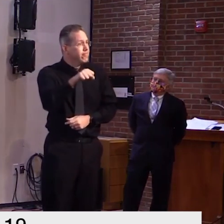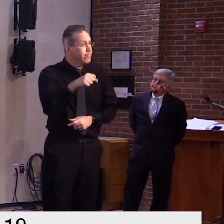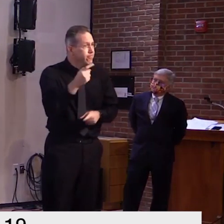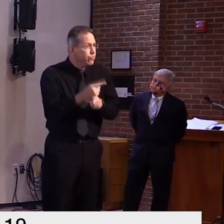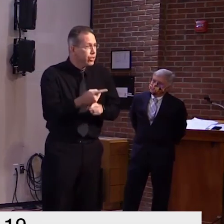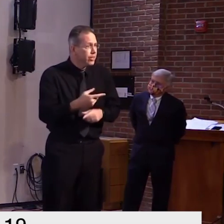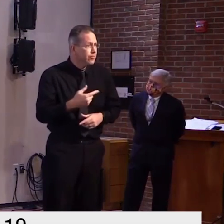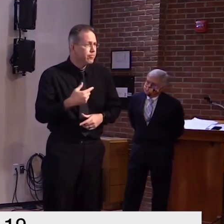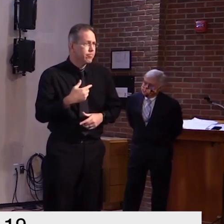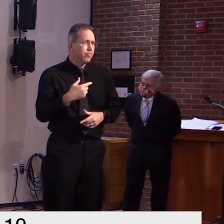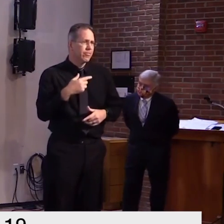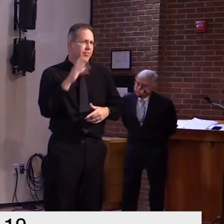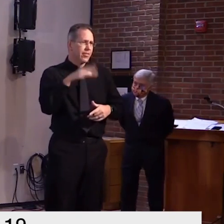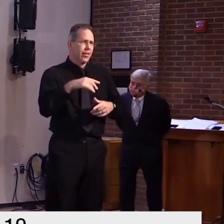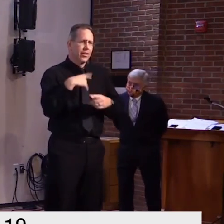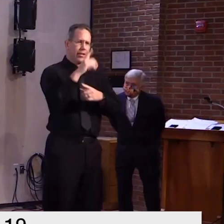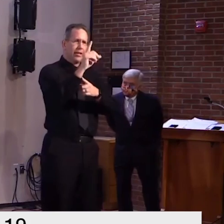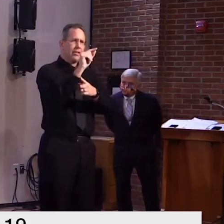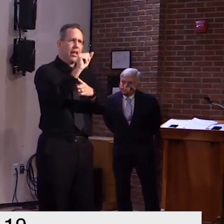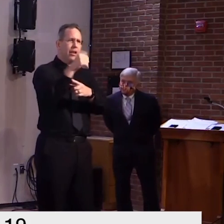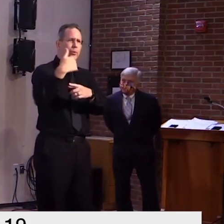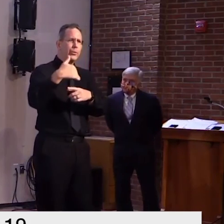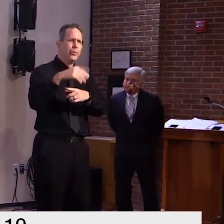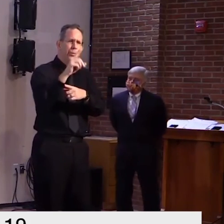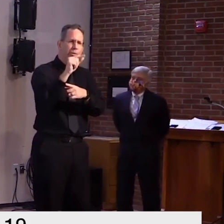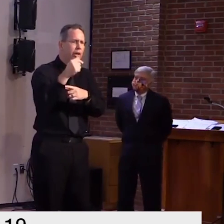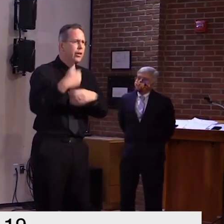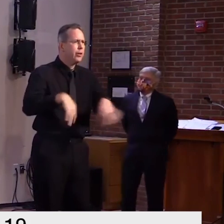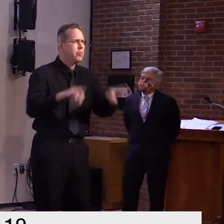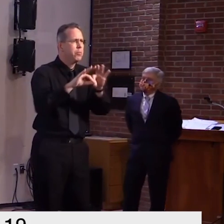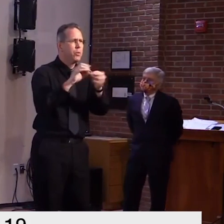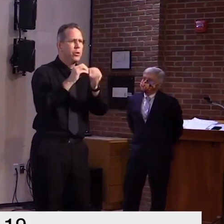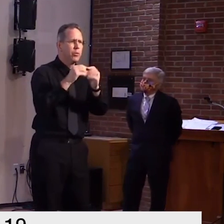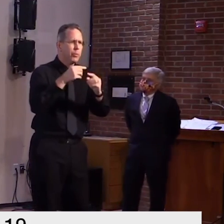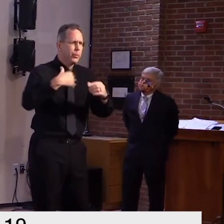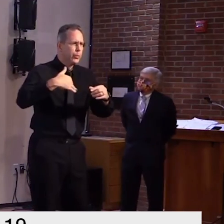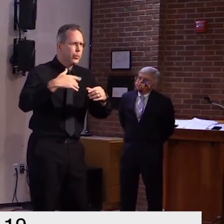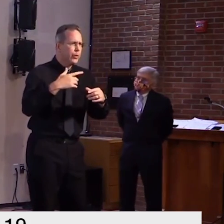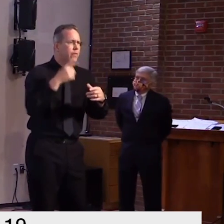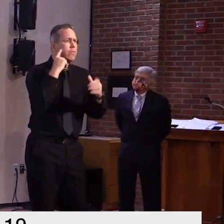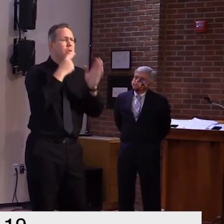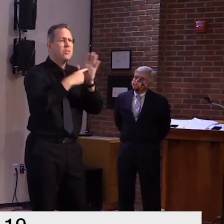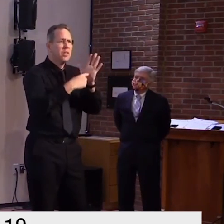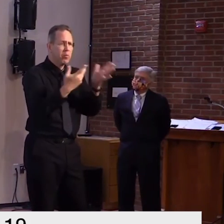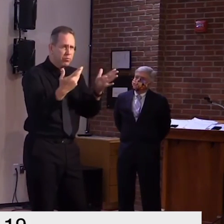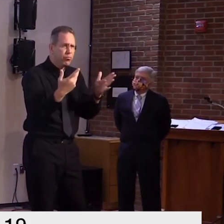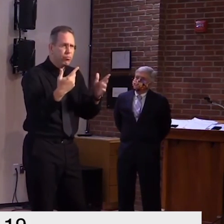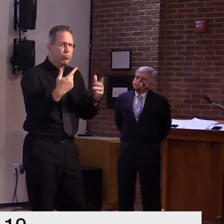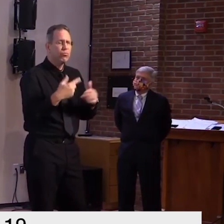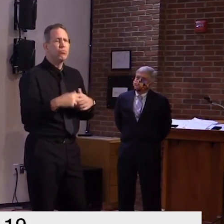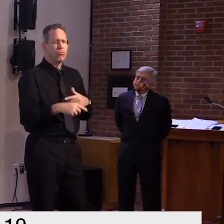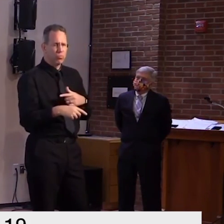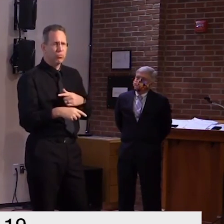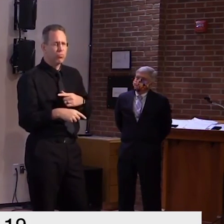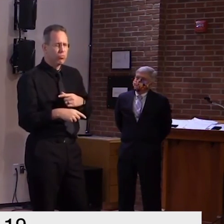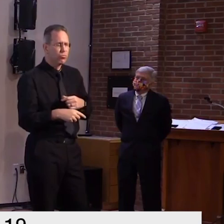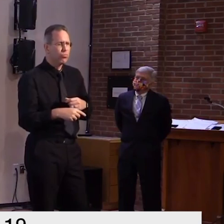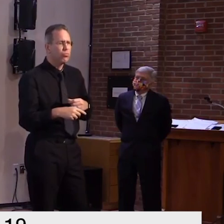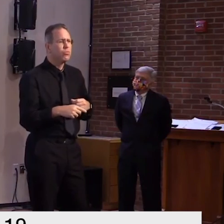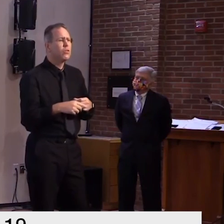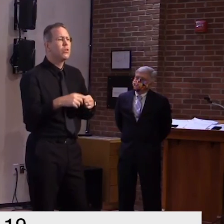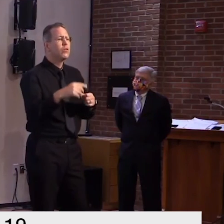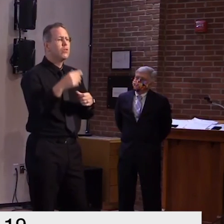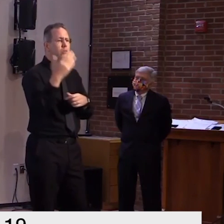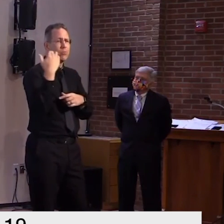48-hour period on the maps of disease activity in the country we went from having the highest rate of